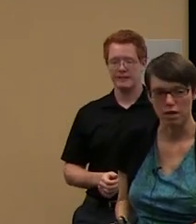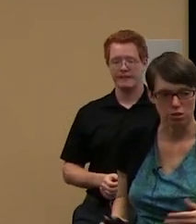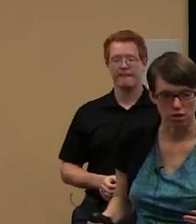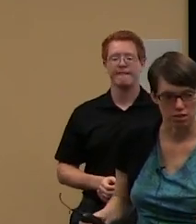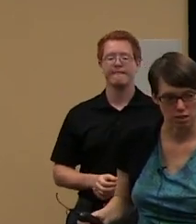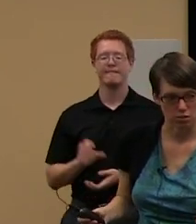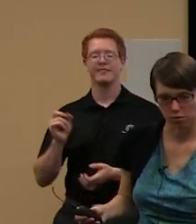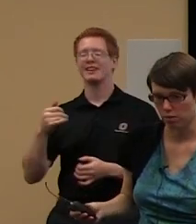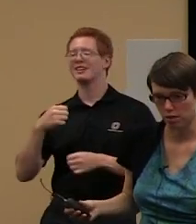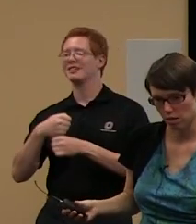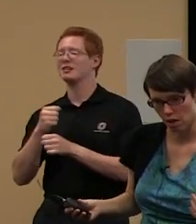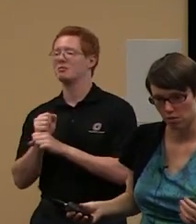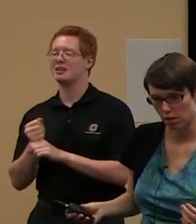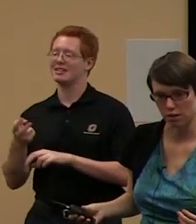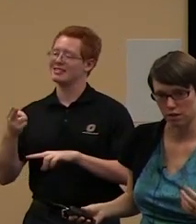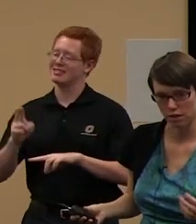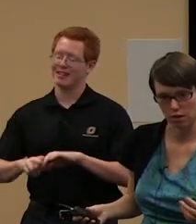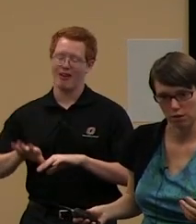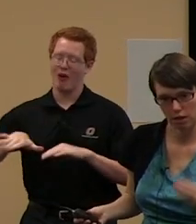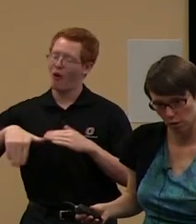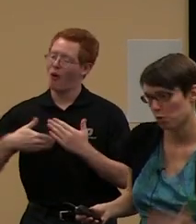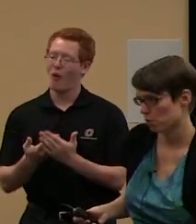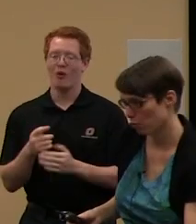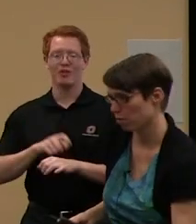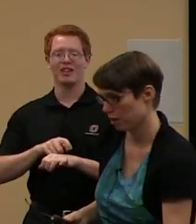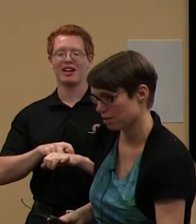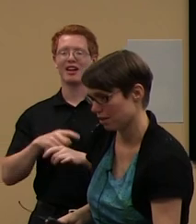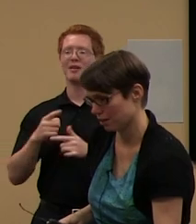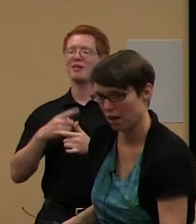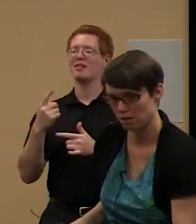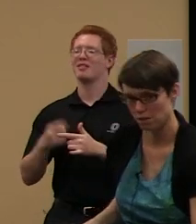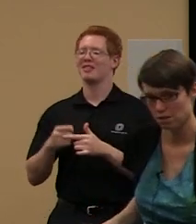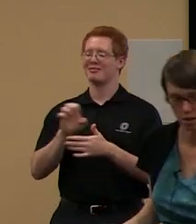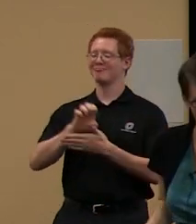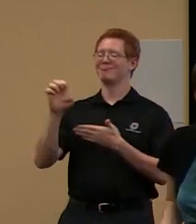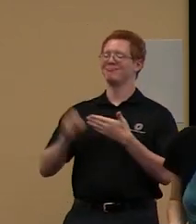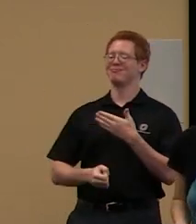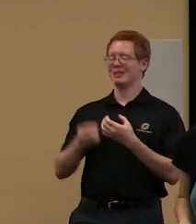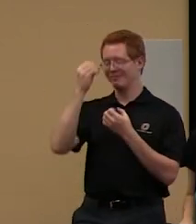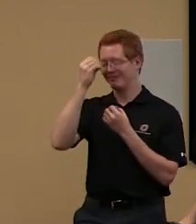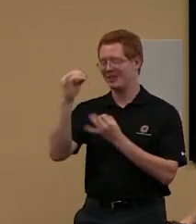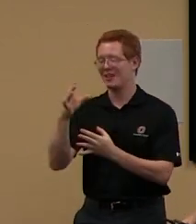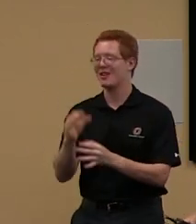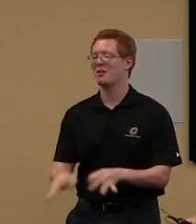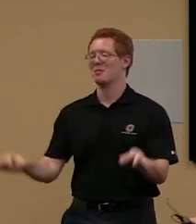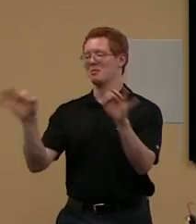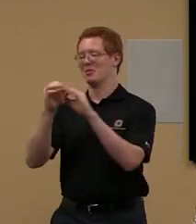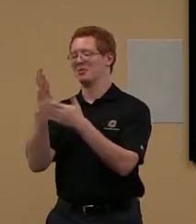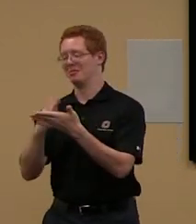I made you all sit through the entire thing and then gave you like the most important piece at the end. How do you like that?